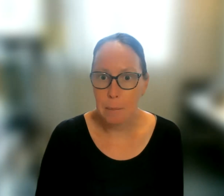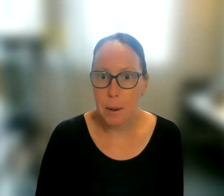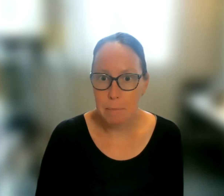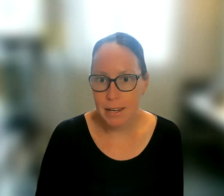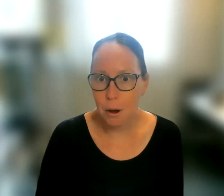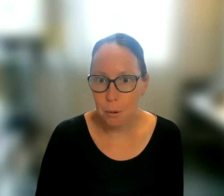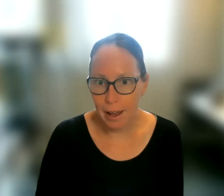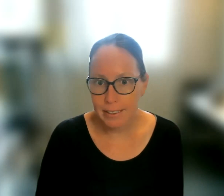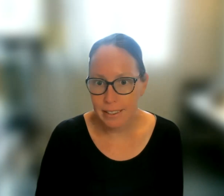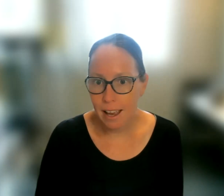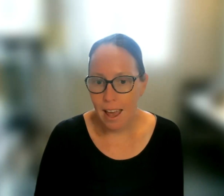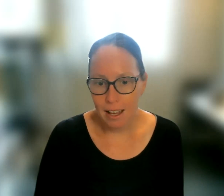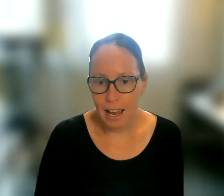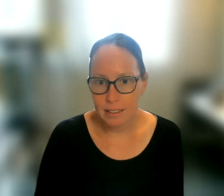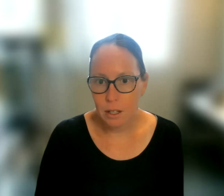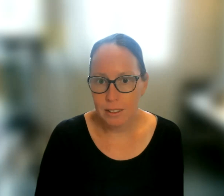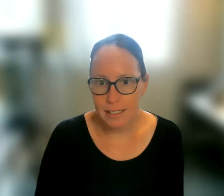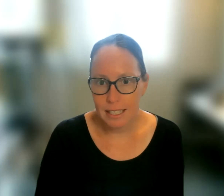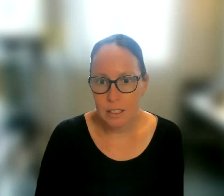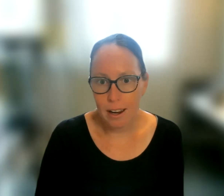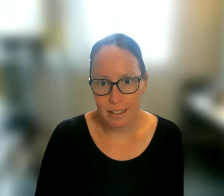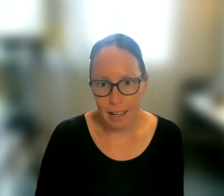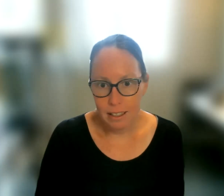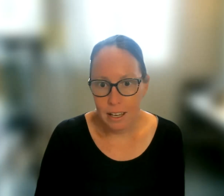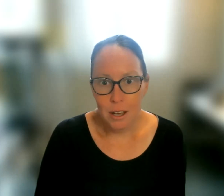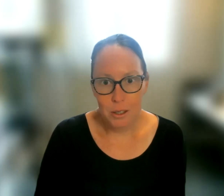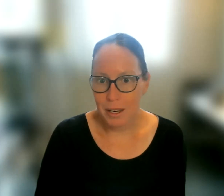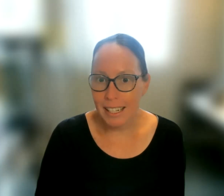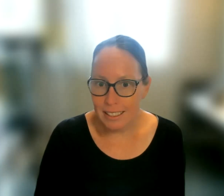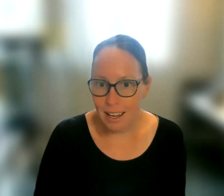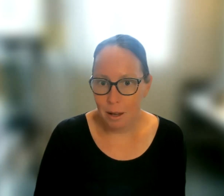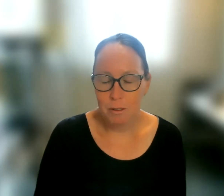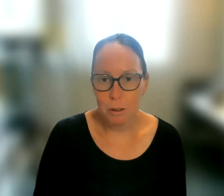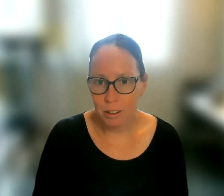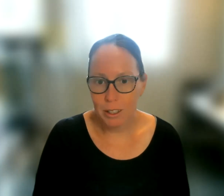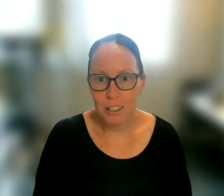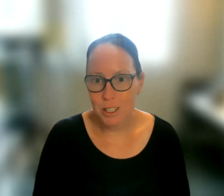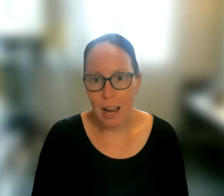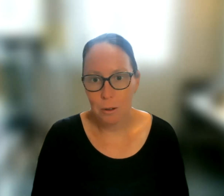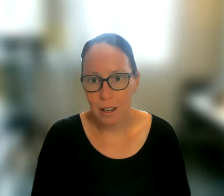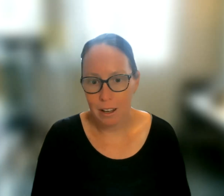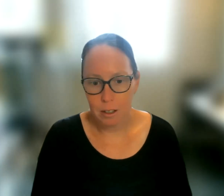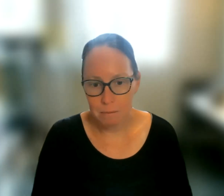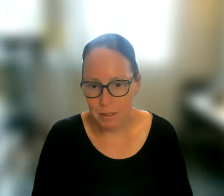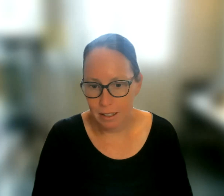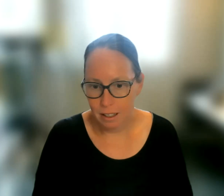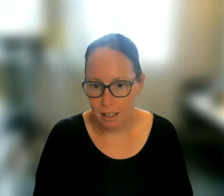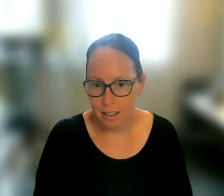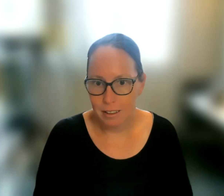-A-M-P-O-S, at sldc.net. So anytime, feel free to reach out.